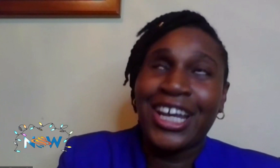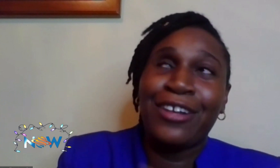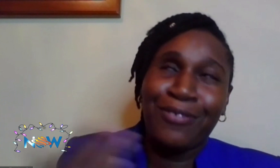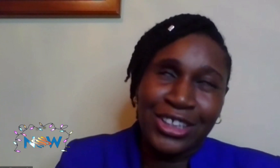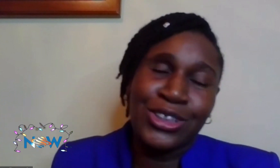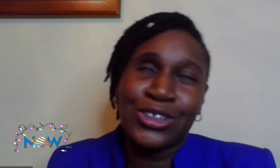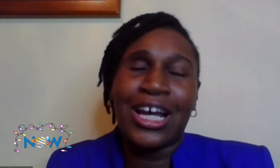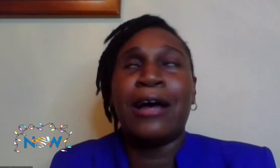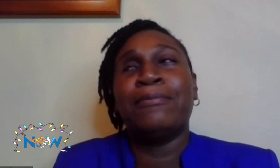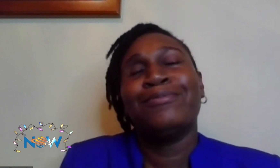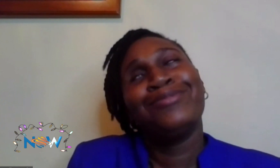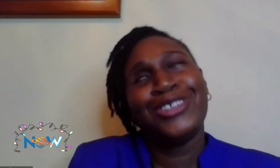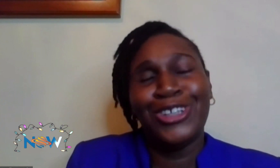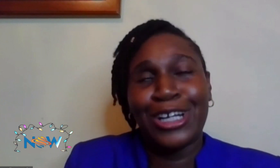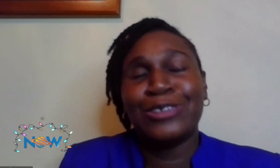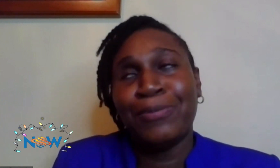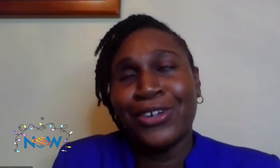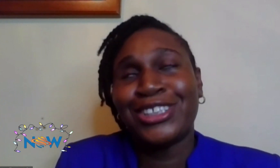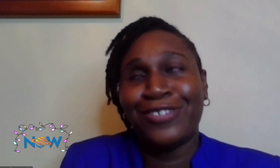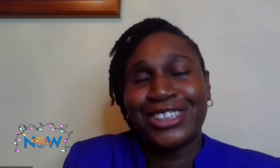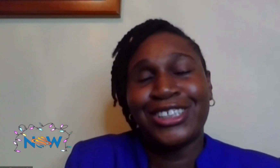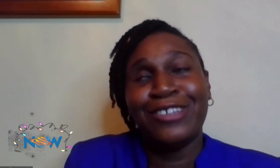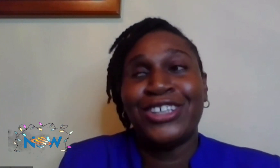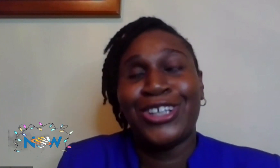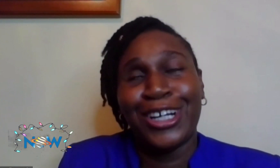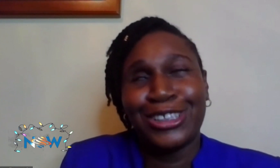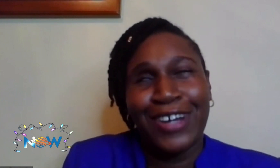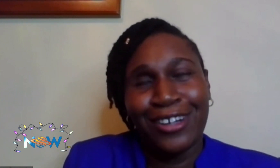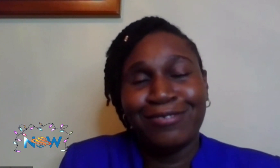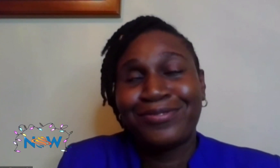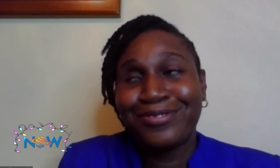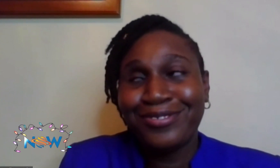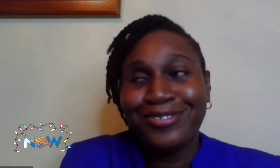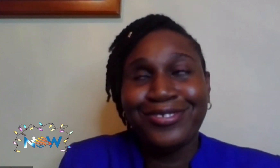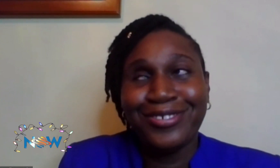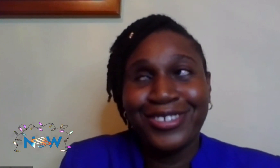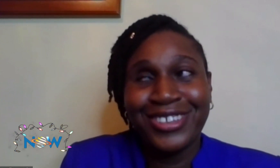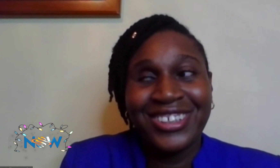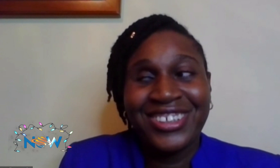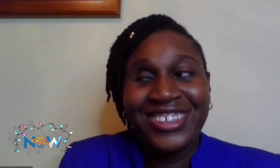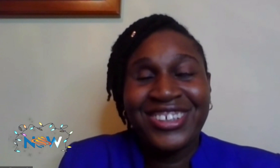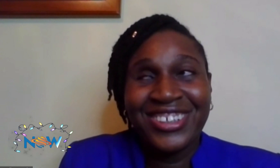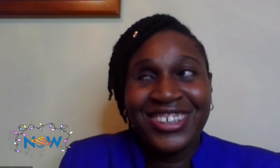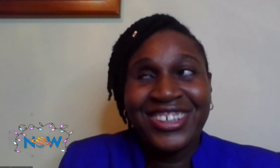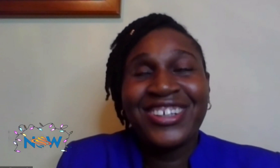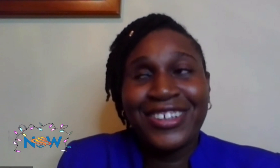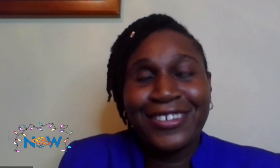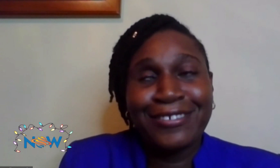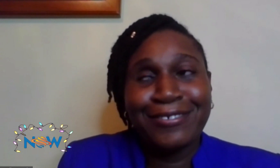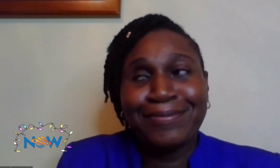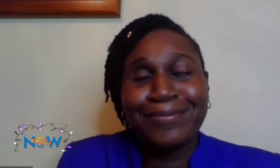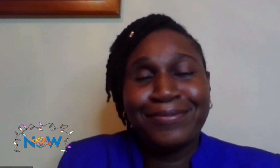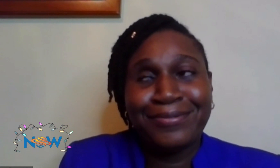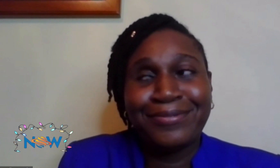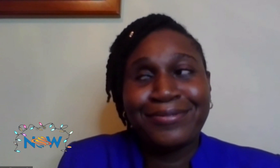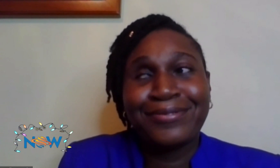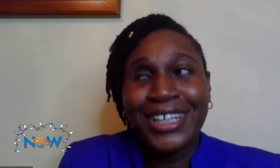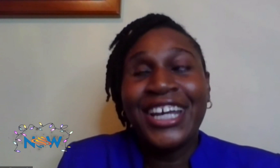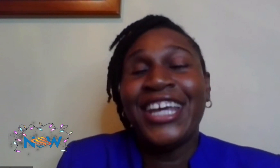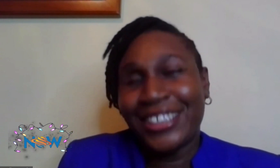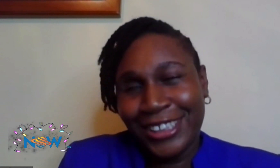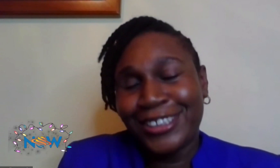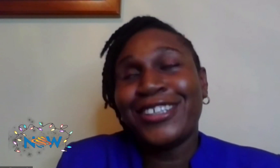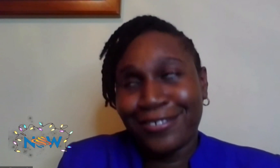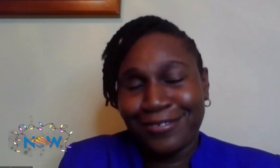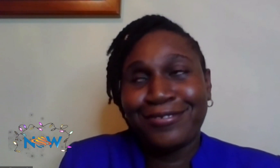student's aide with Students Support Services Division. So, when you need that knowledge and experience, right?